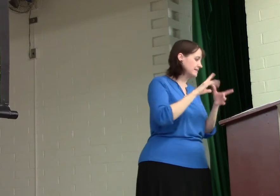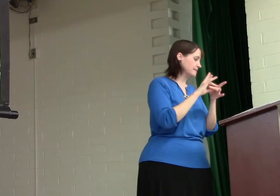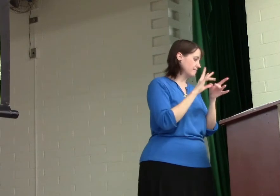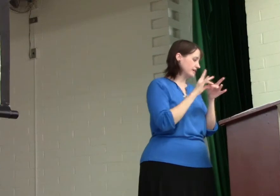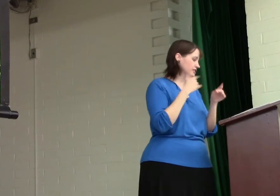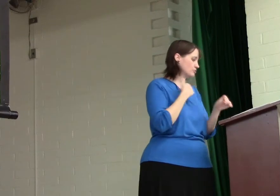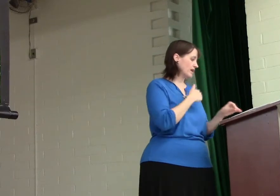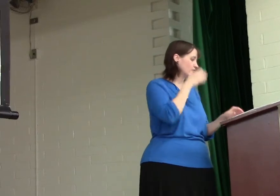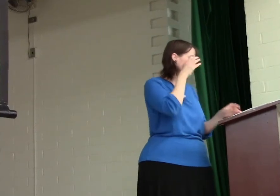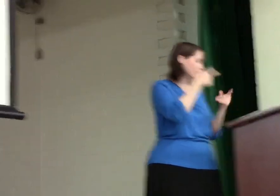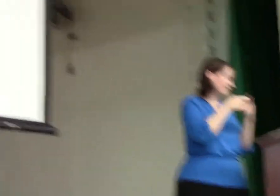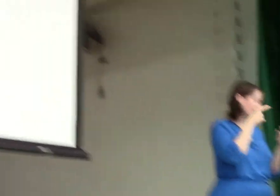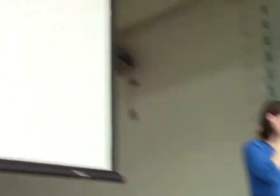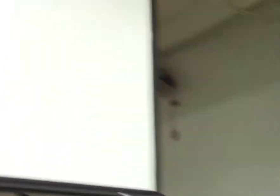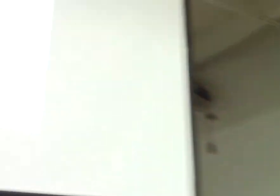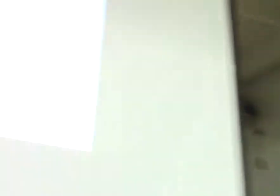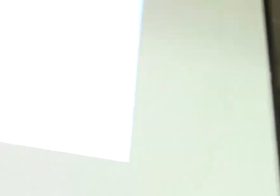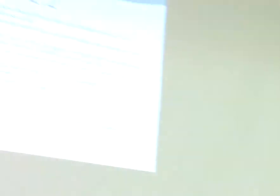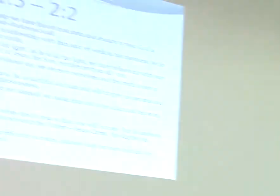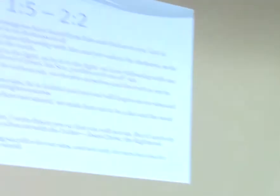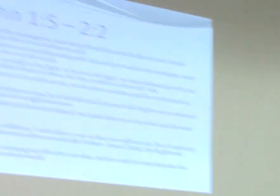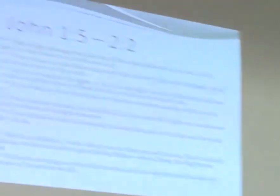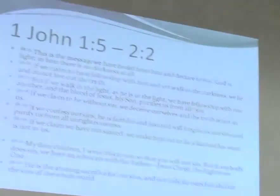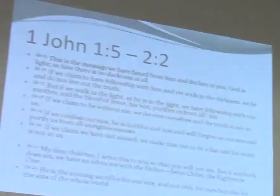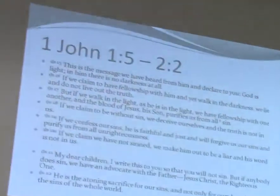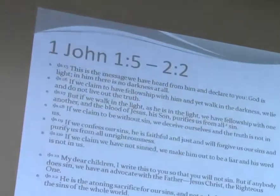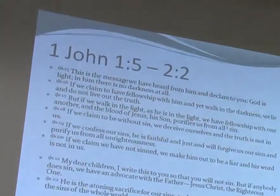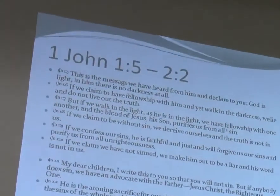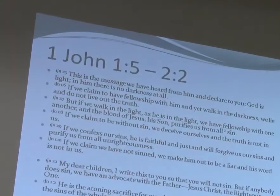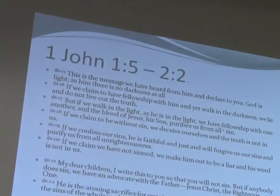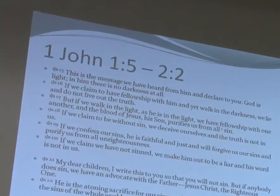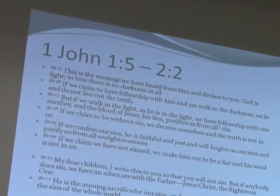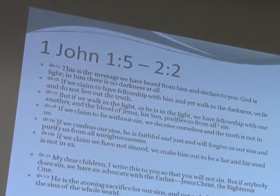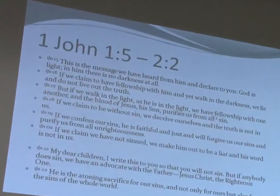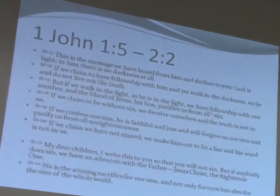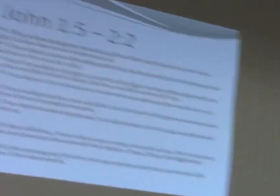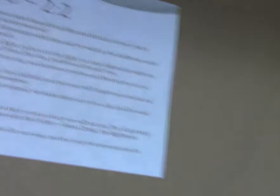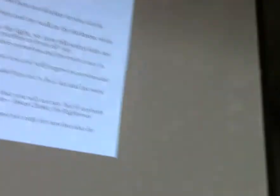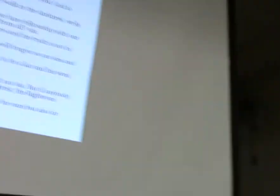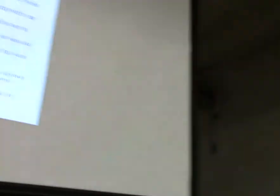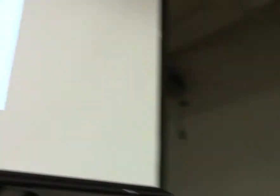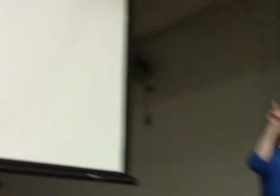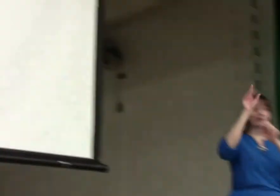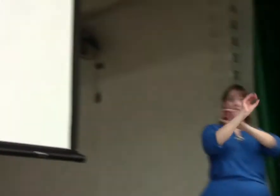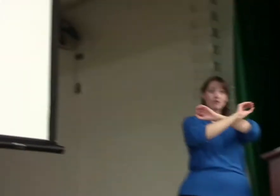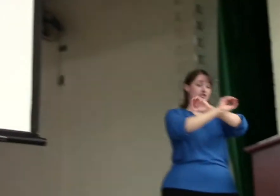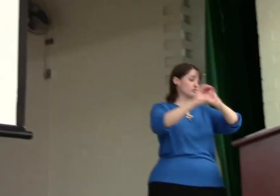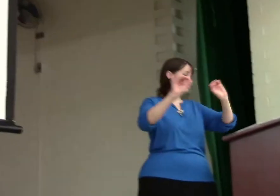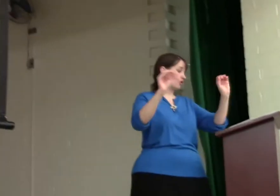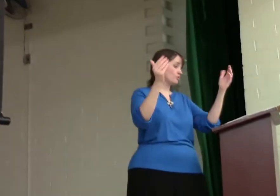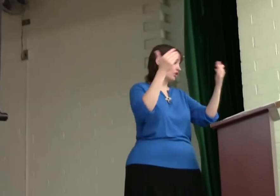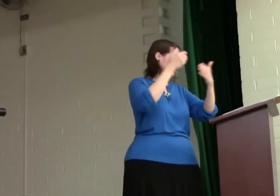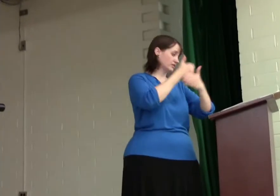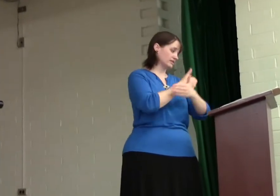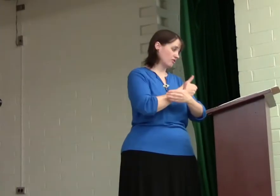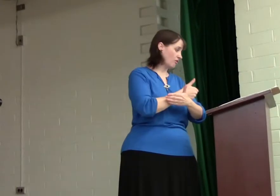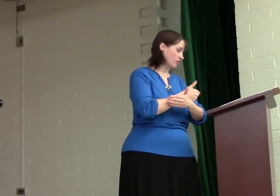is the message we have heard from him and declare to you. God is light. In him there is no darkness at all.